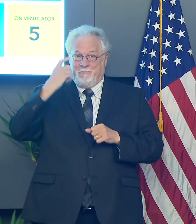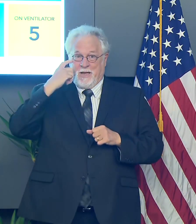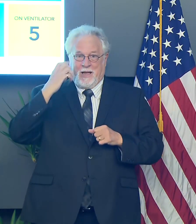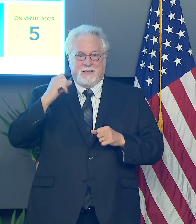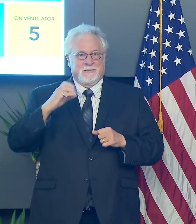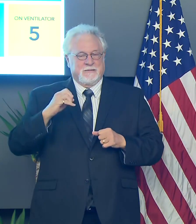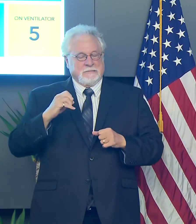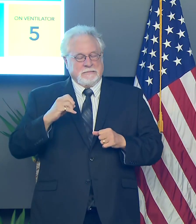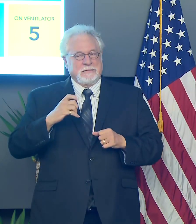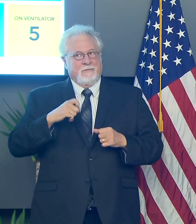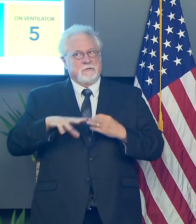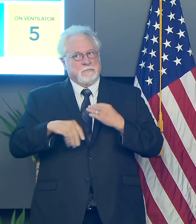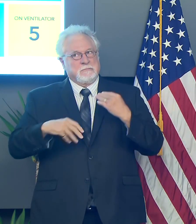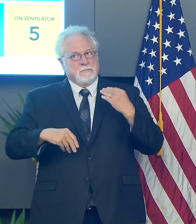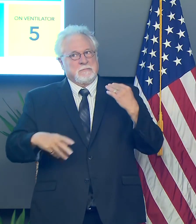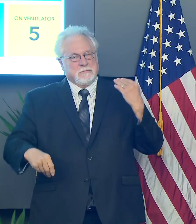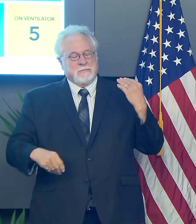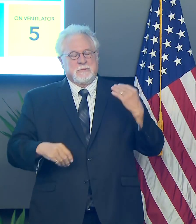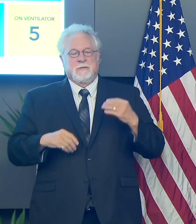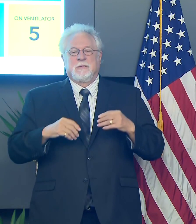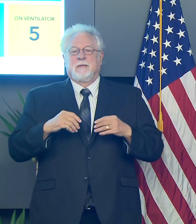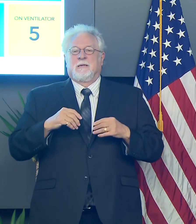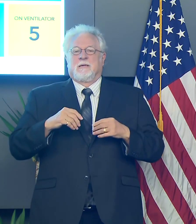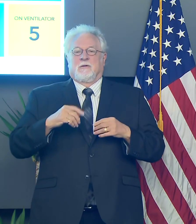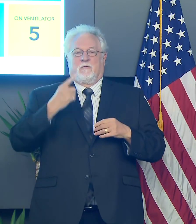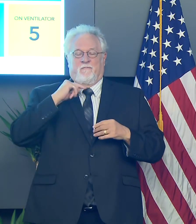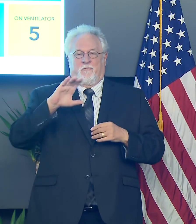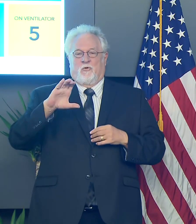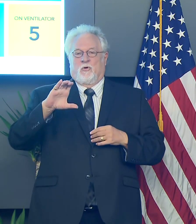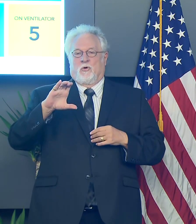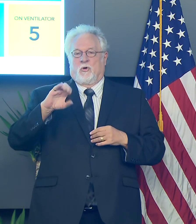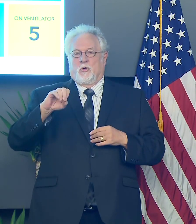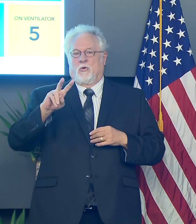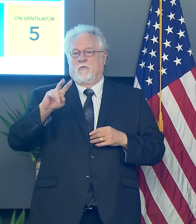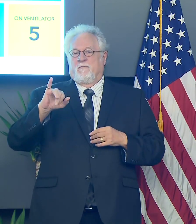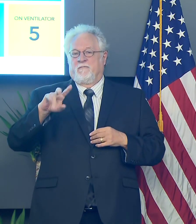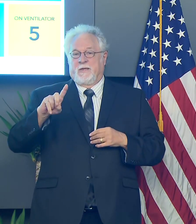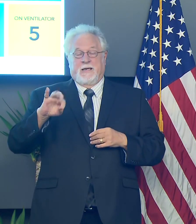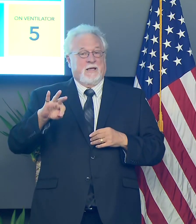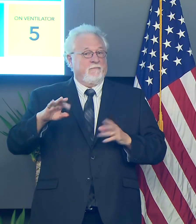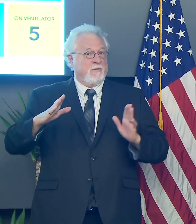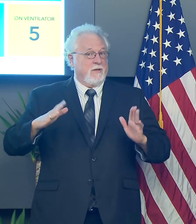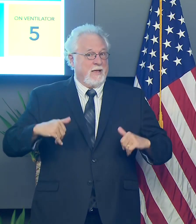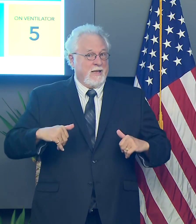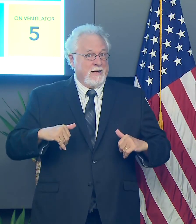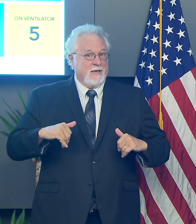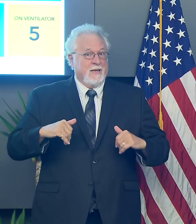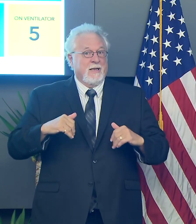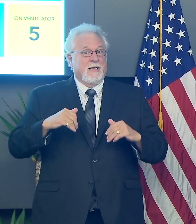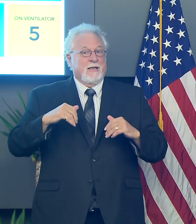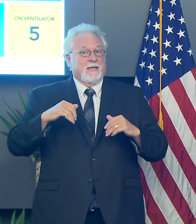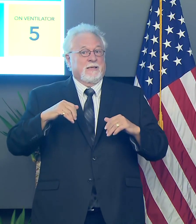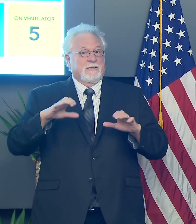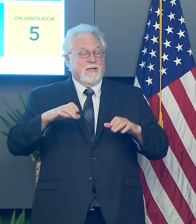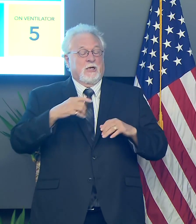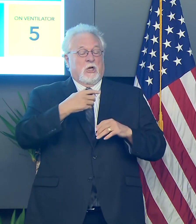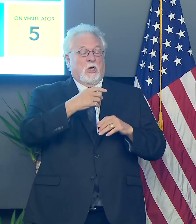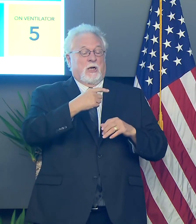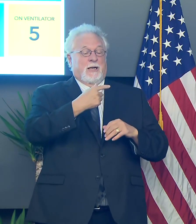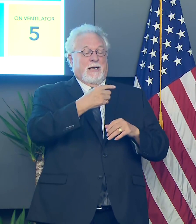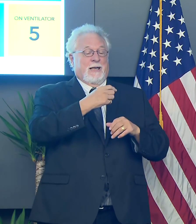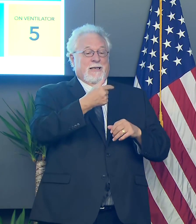there are other things that you need to be paying attention to right now. So please, if you haven't done so yet this year, go to